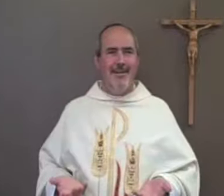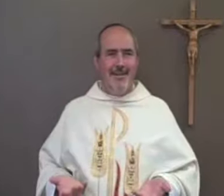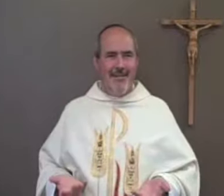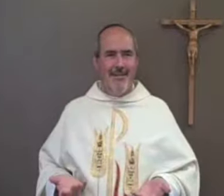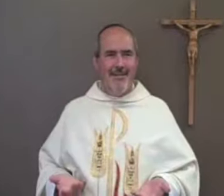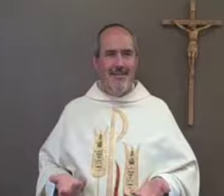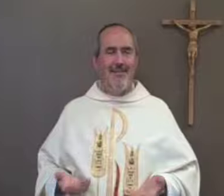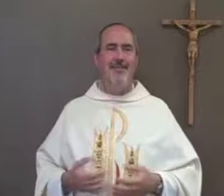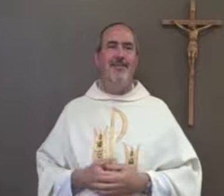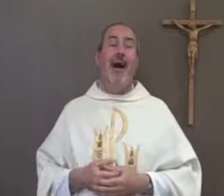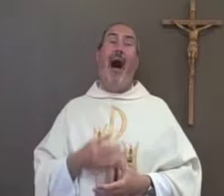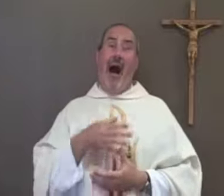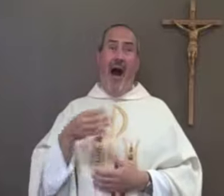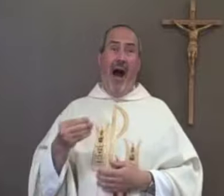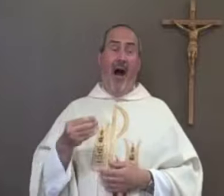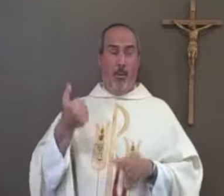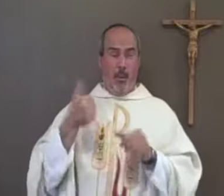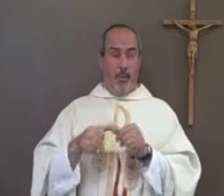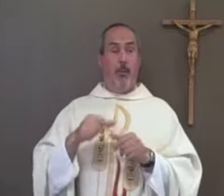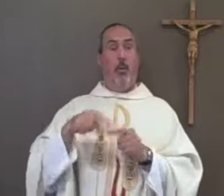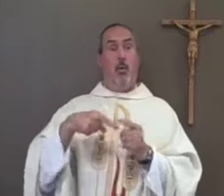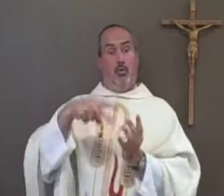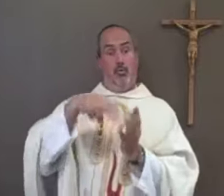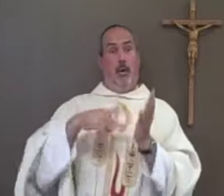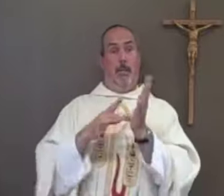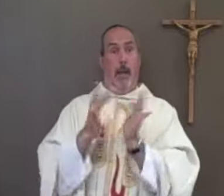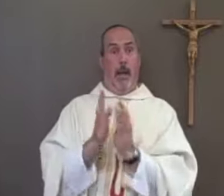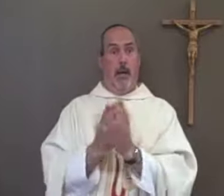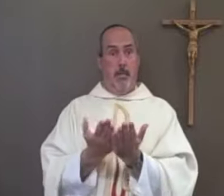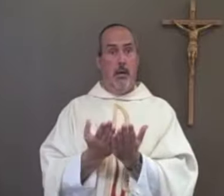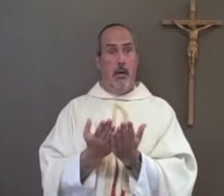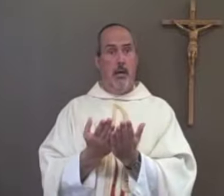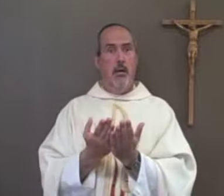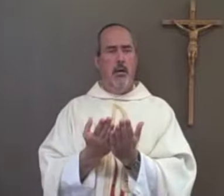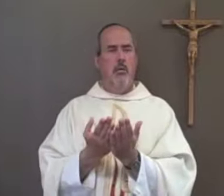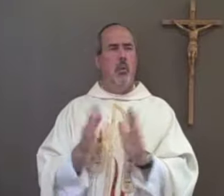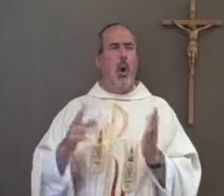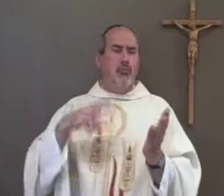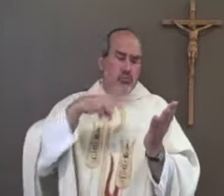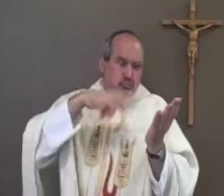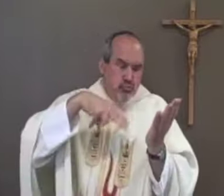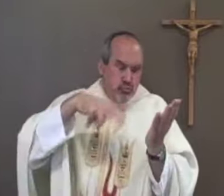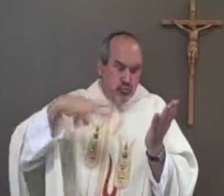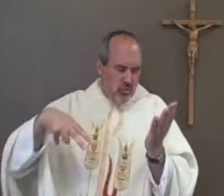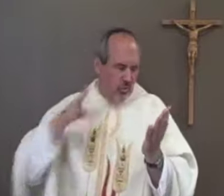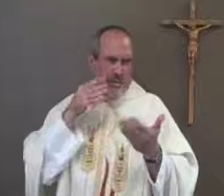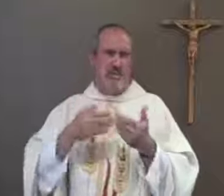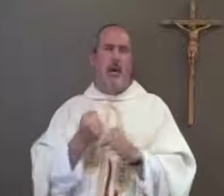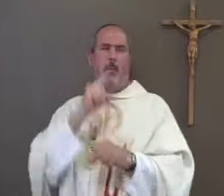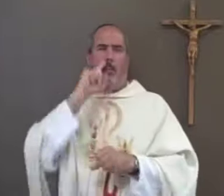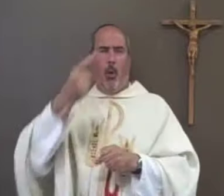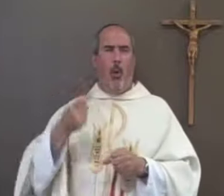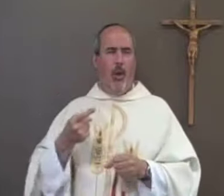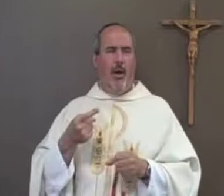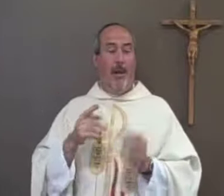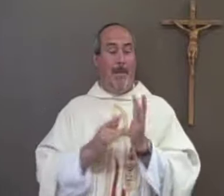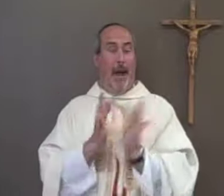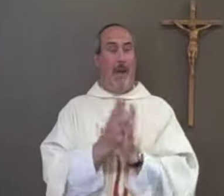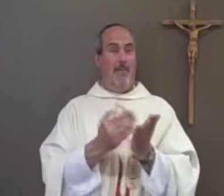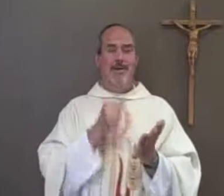stories on DVD and ASL that you could watch I remember as a kid reading the trying to read the Bible and it wasn't easy